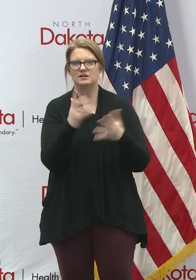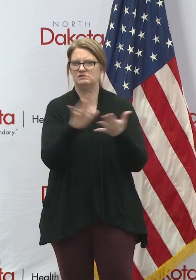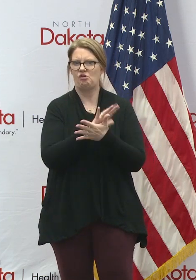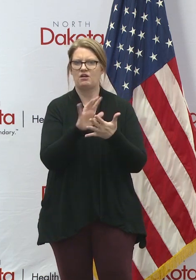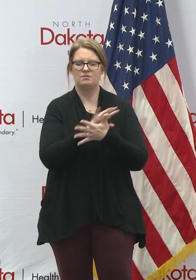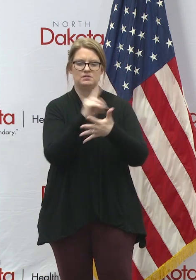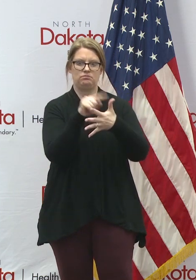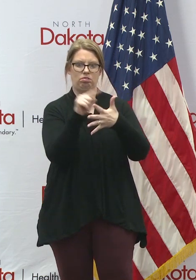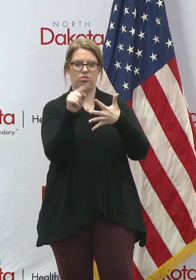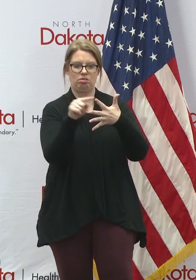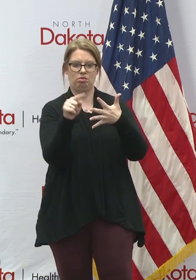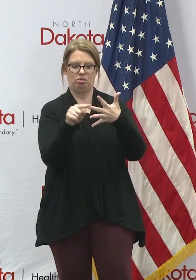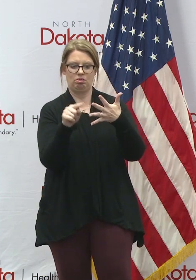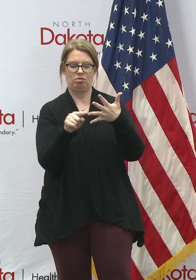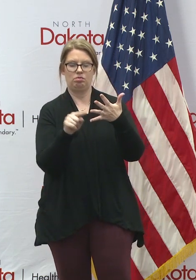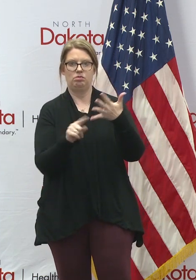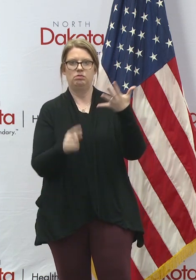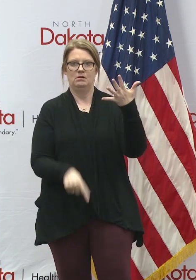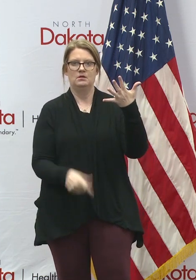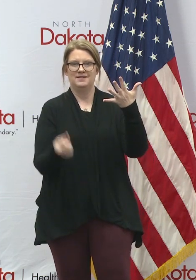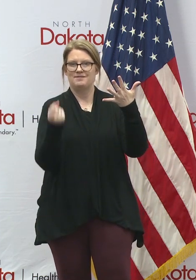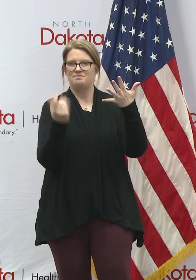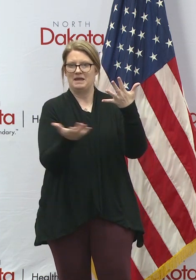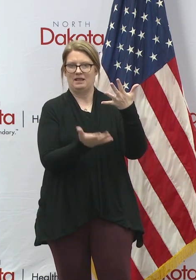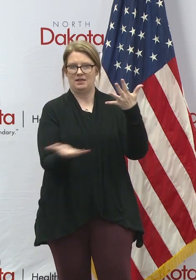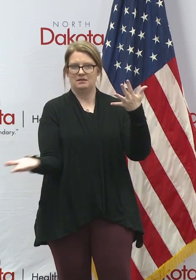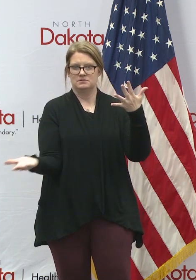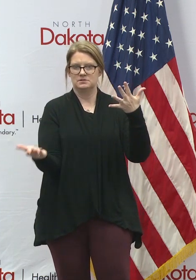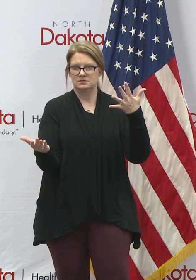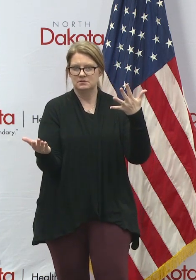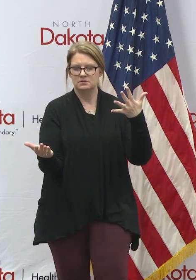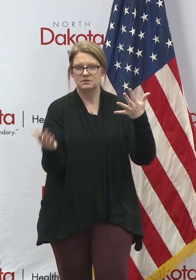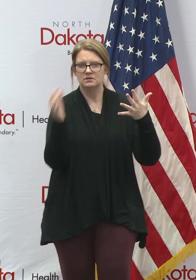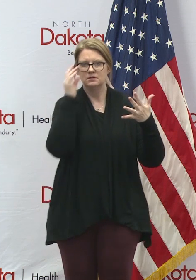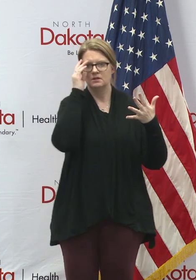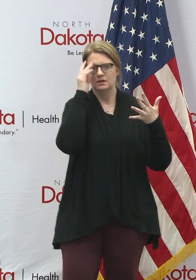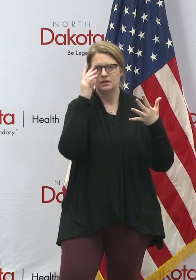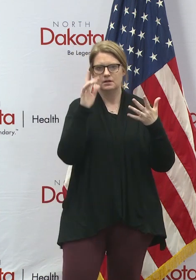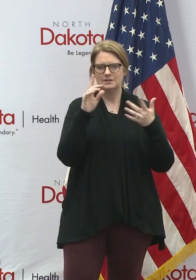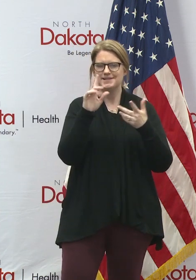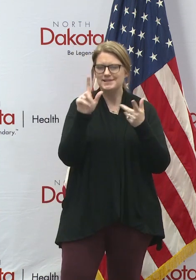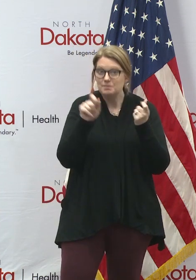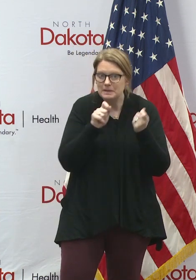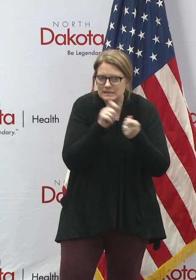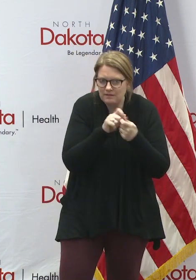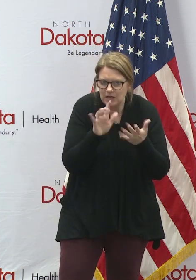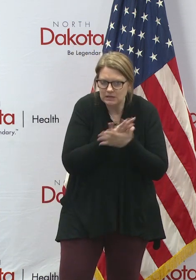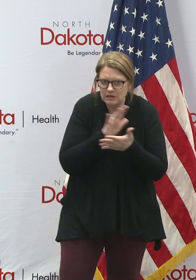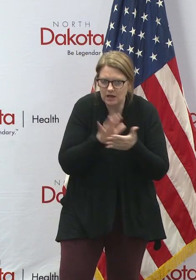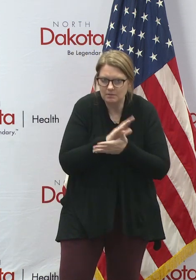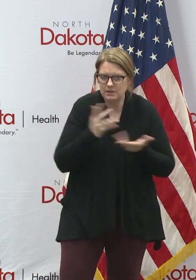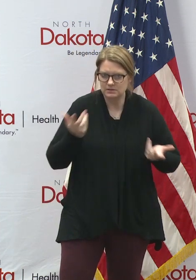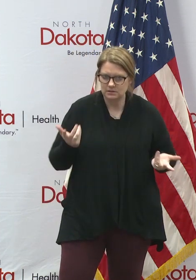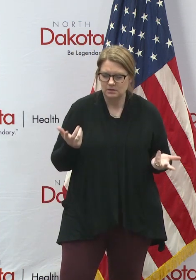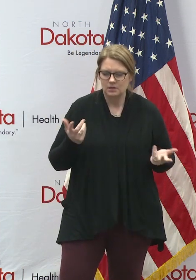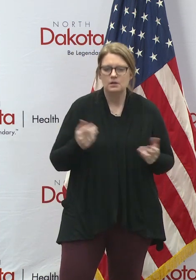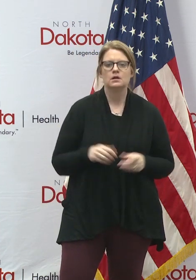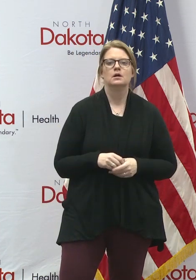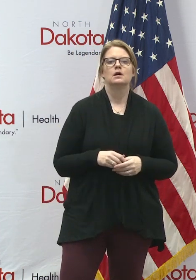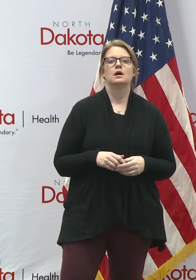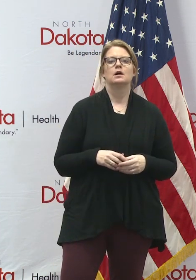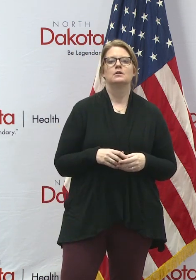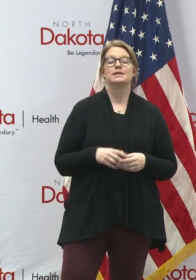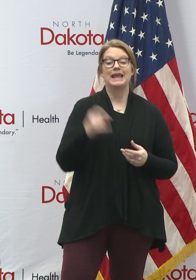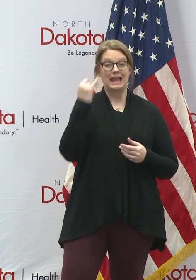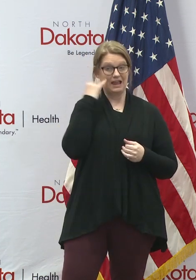identifying documents to allow you to get that and get that upgraded. But so right